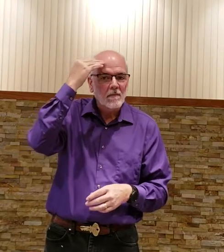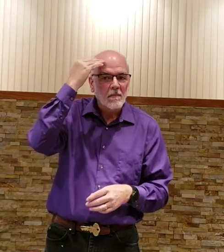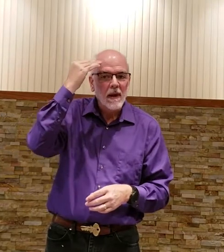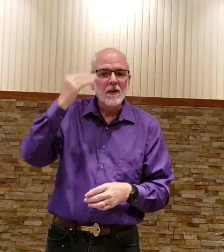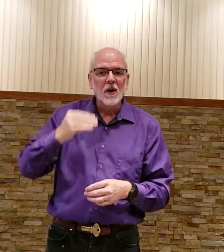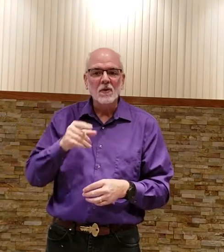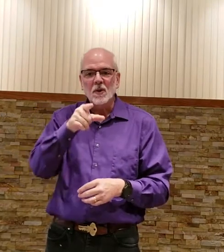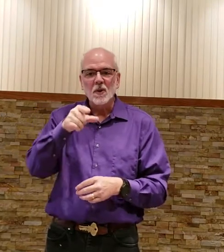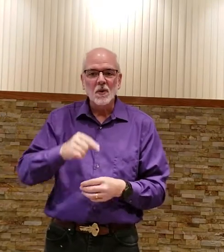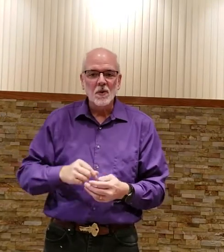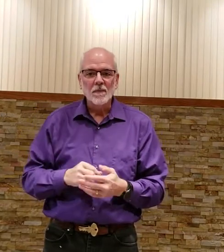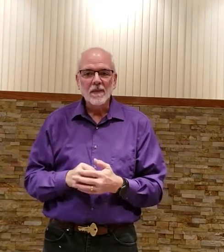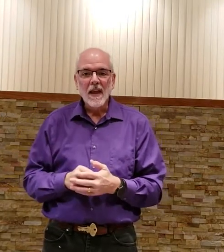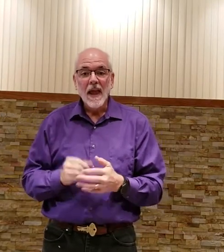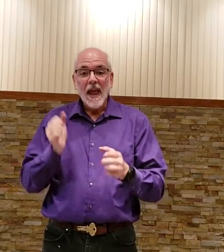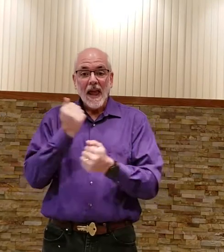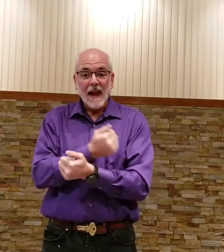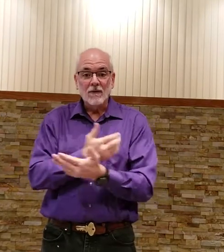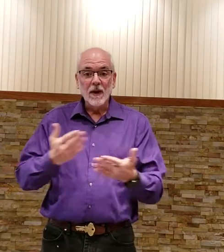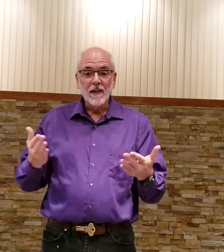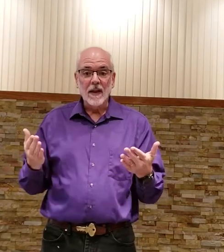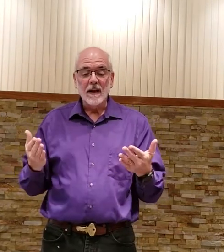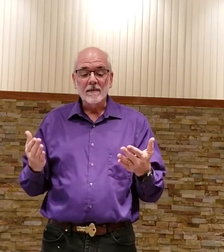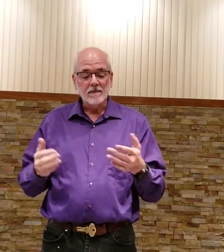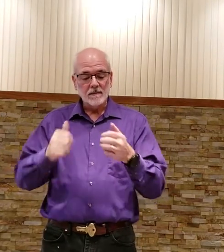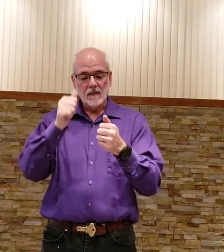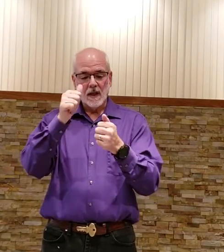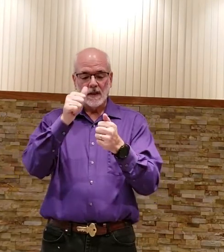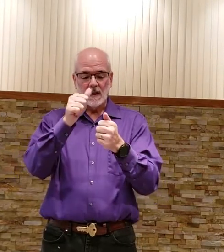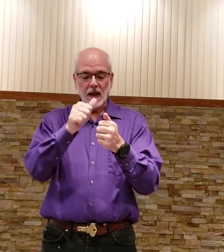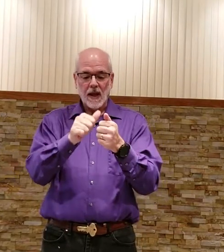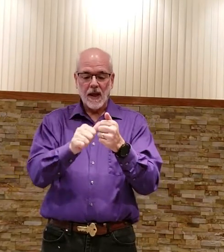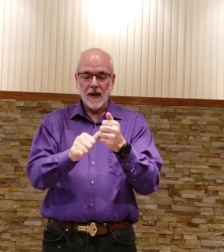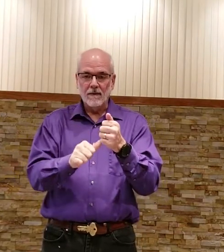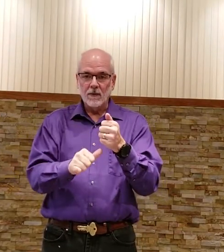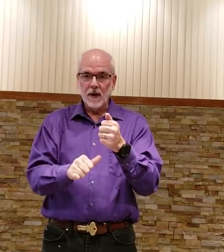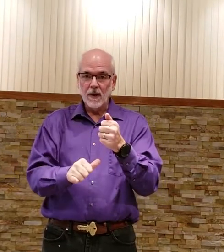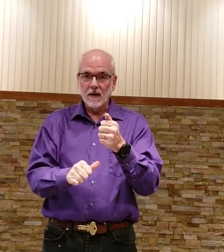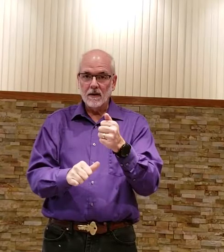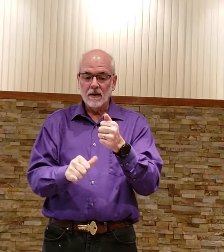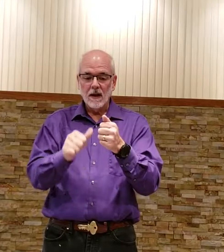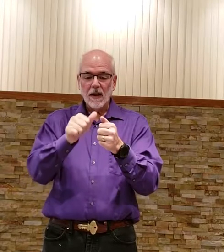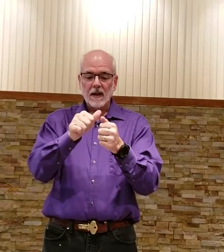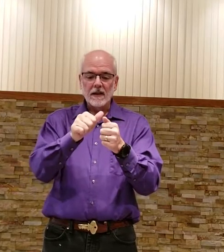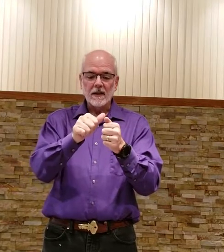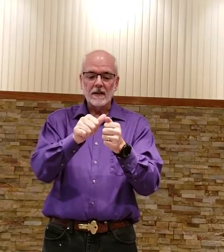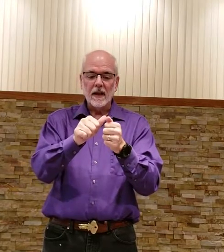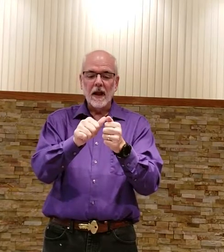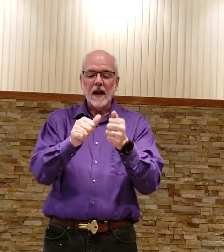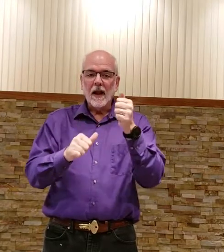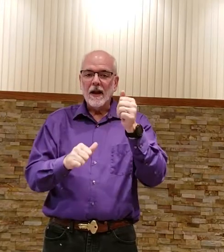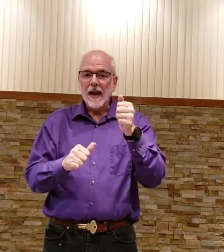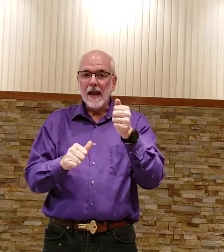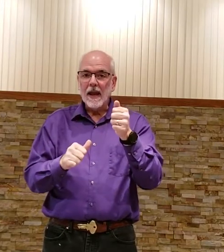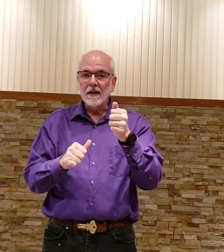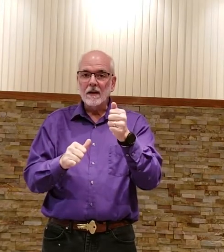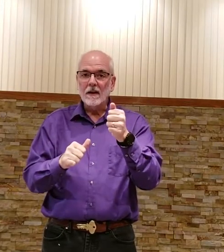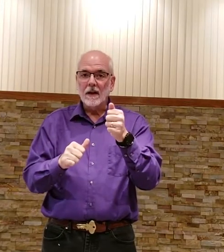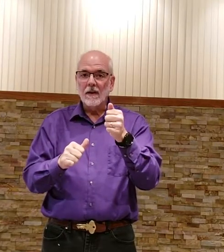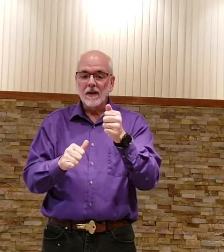made known to you made everything this is every this is an a hand the left